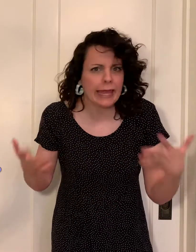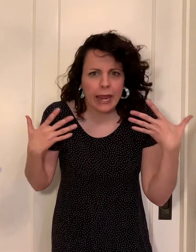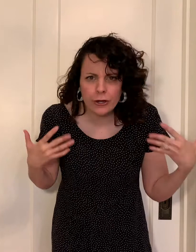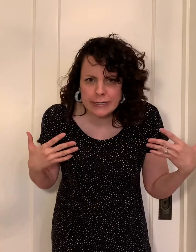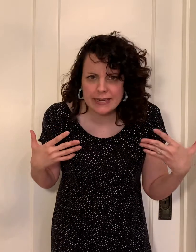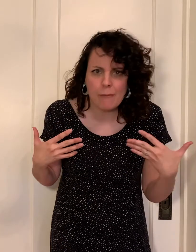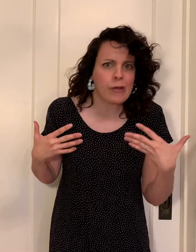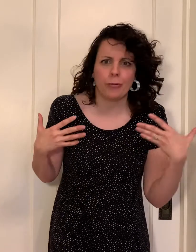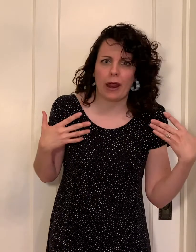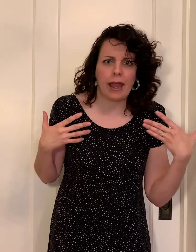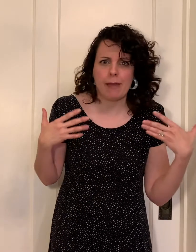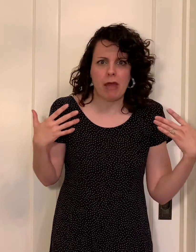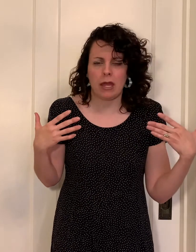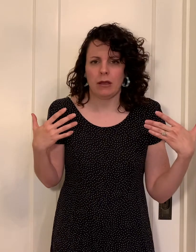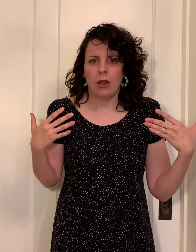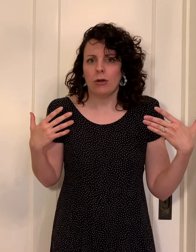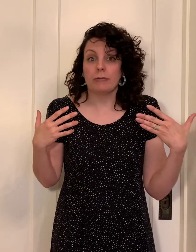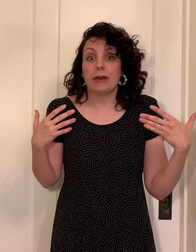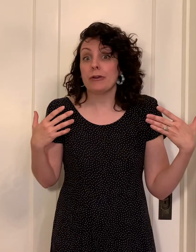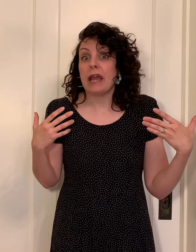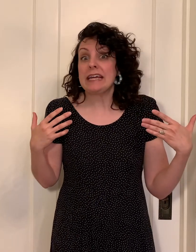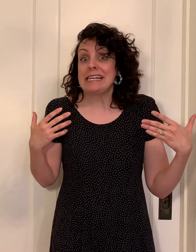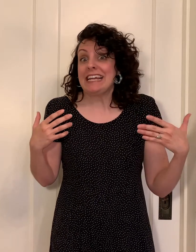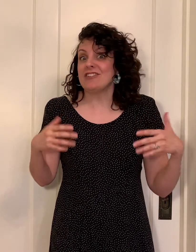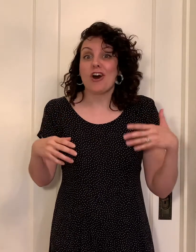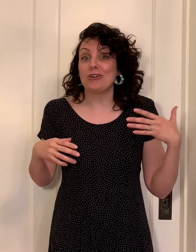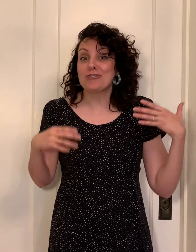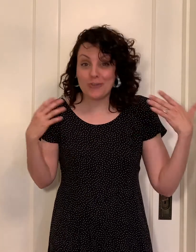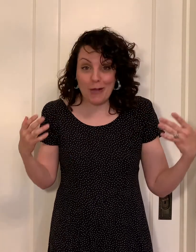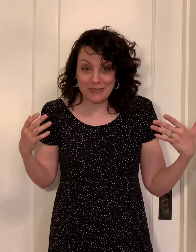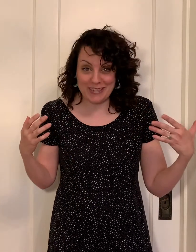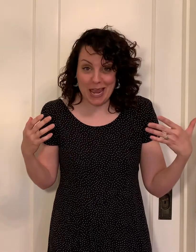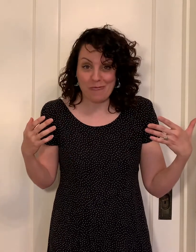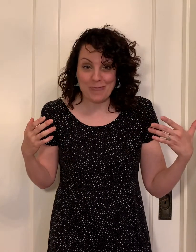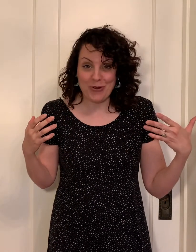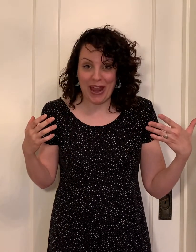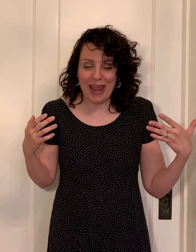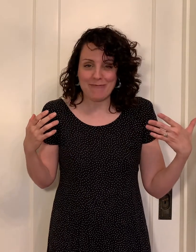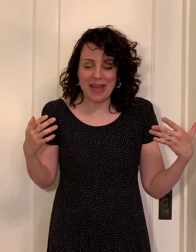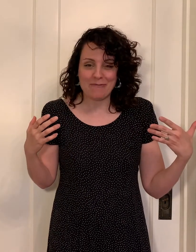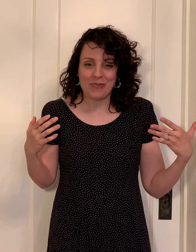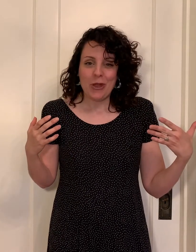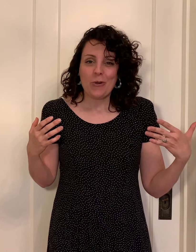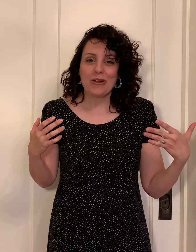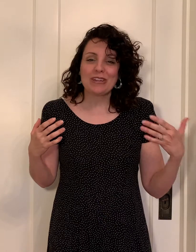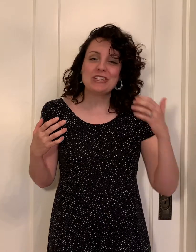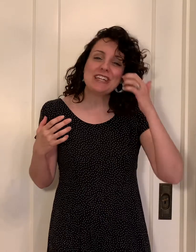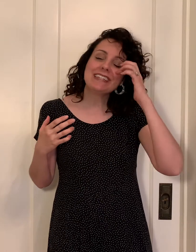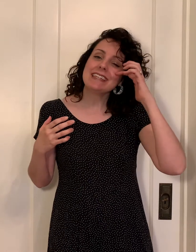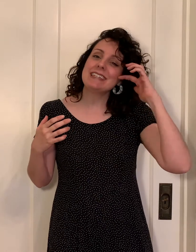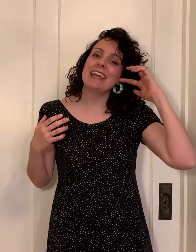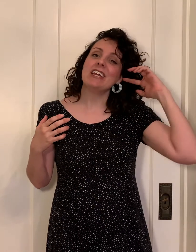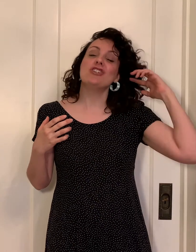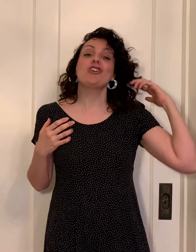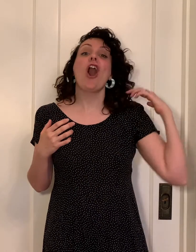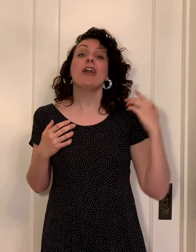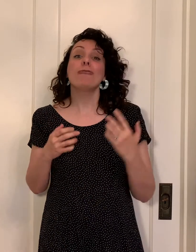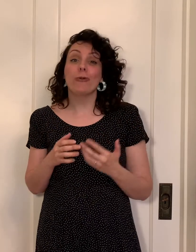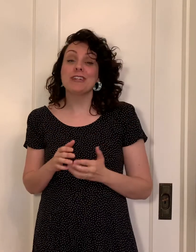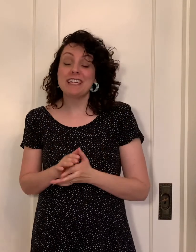carrie's name we pray amen or better yet in donald trump's name we pray amen well jesus said in john 14